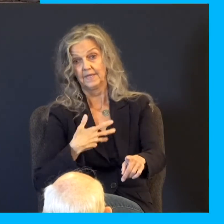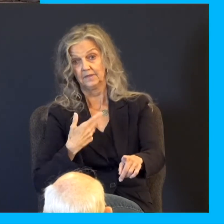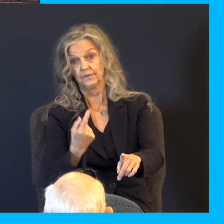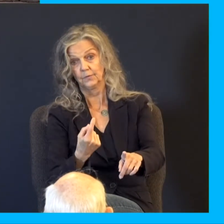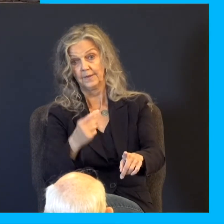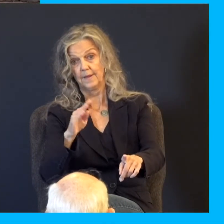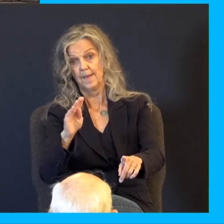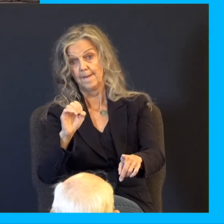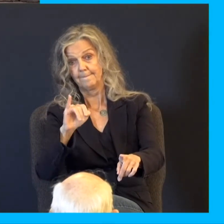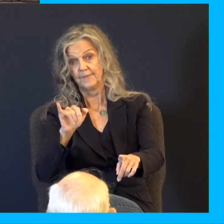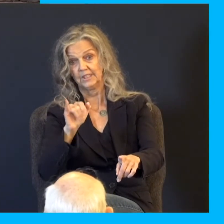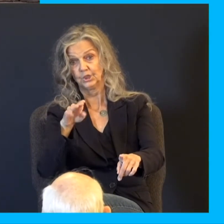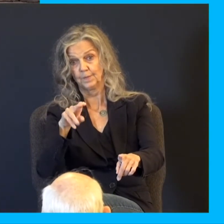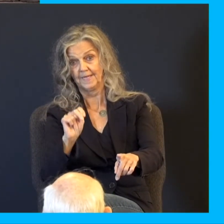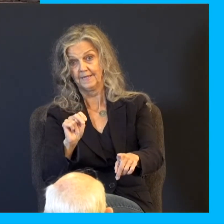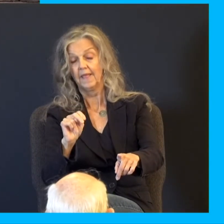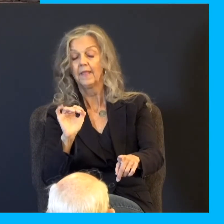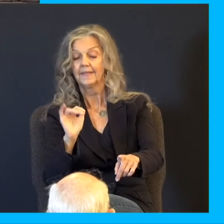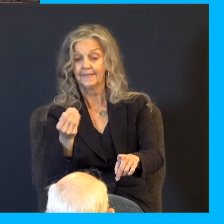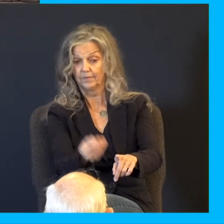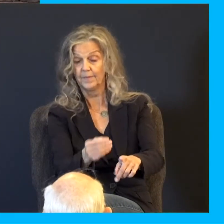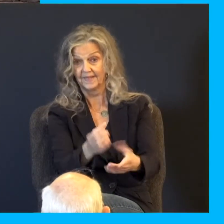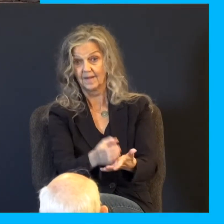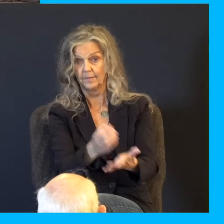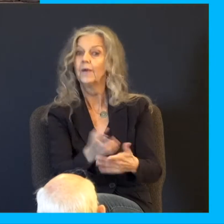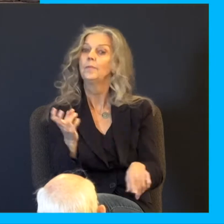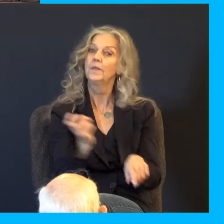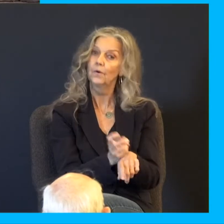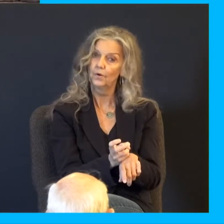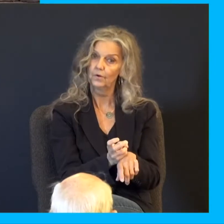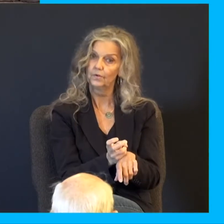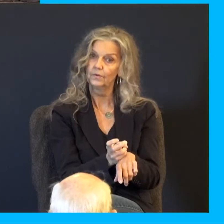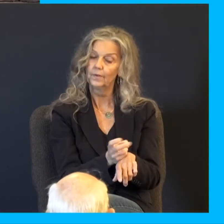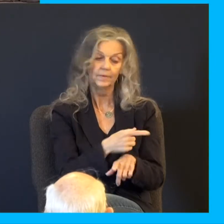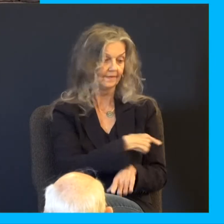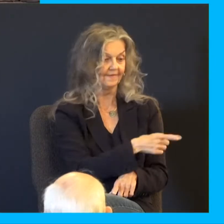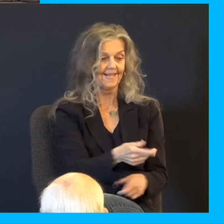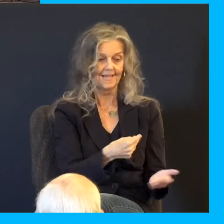Then that would be a little harder for them, because he'd be like, you know what? No wonder he's a favorite. He's always stealing, or whatever, you know.